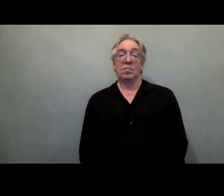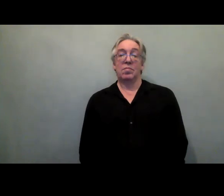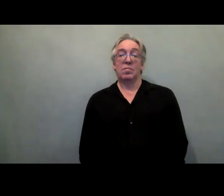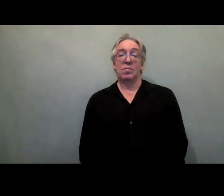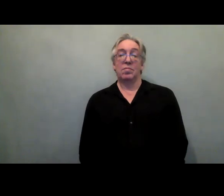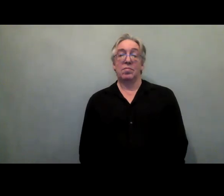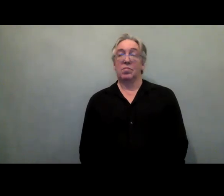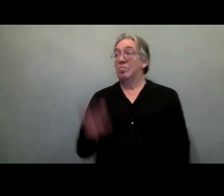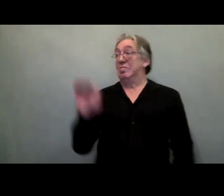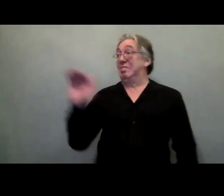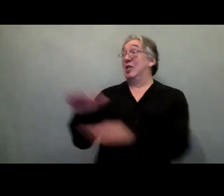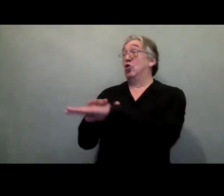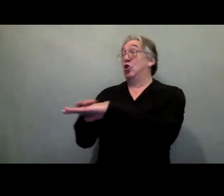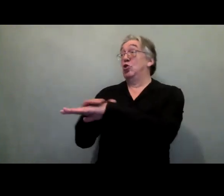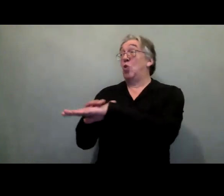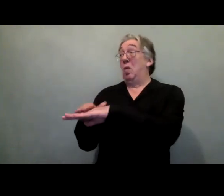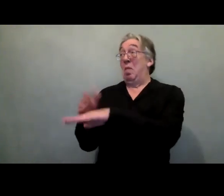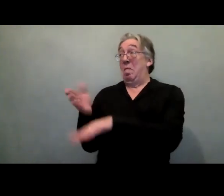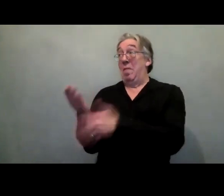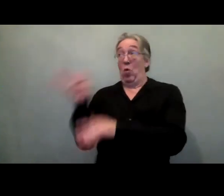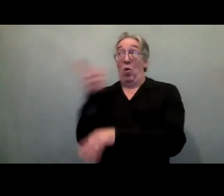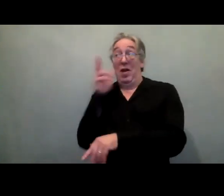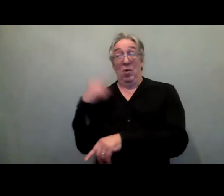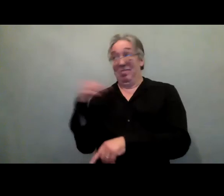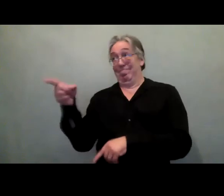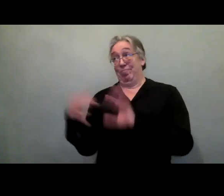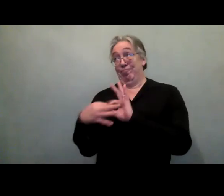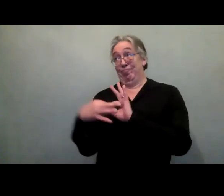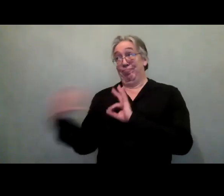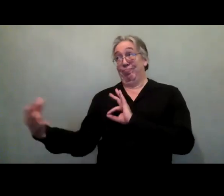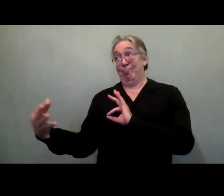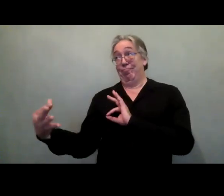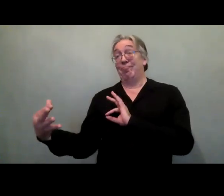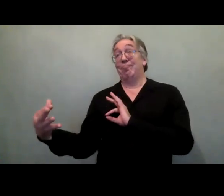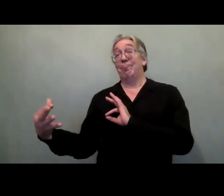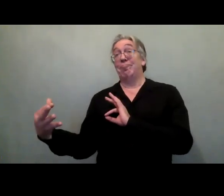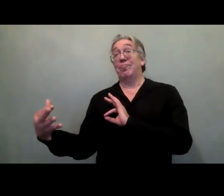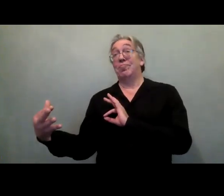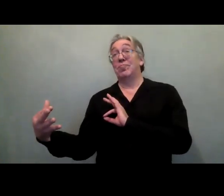Jose, I'm not sure if you can hear me, but I think we've lost you briefly.